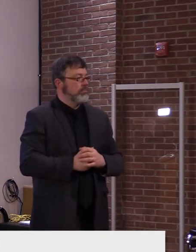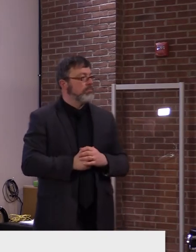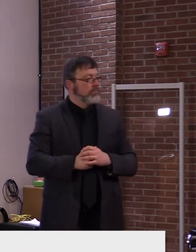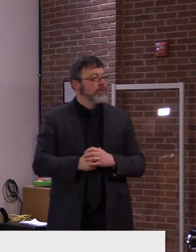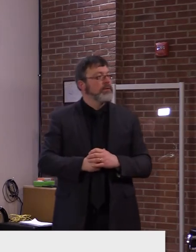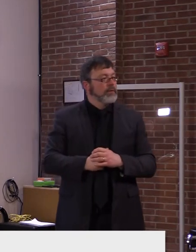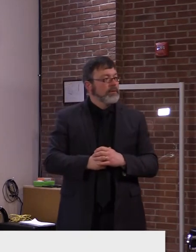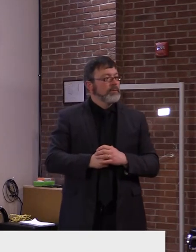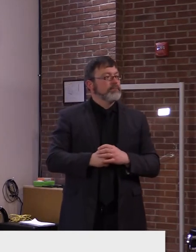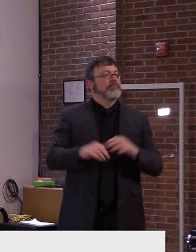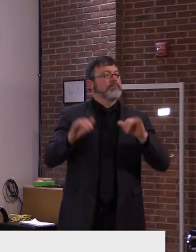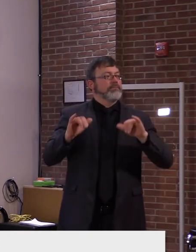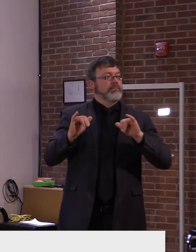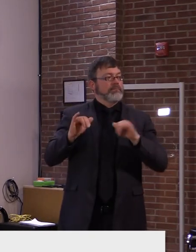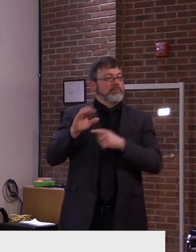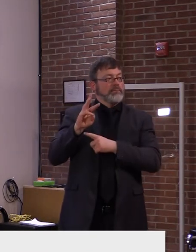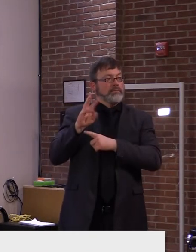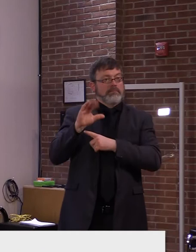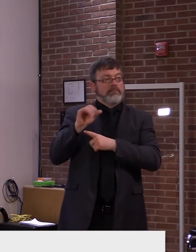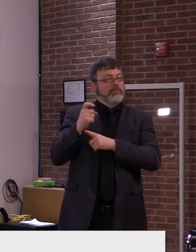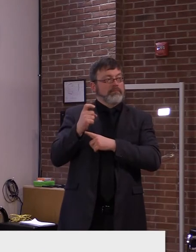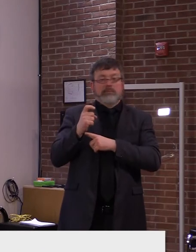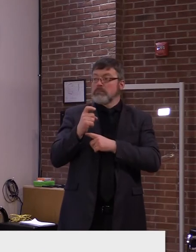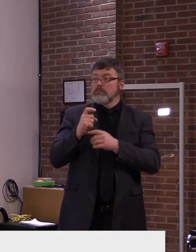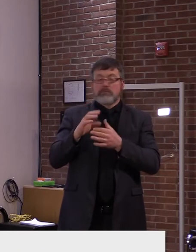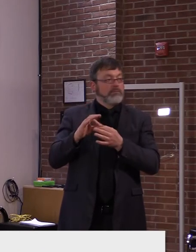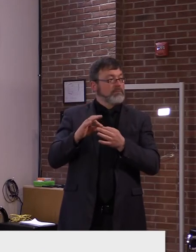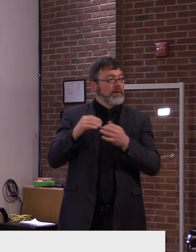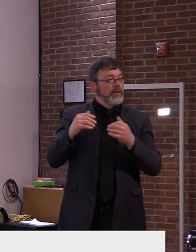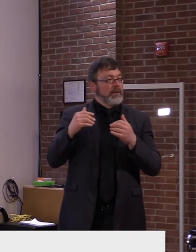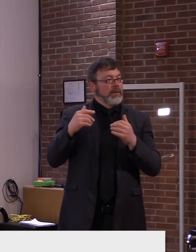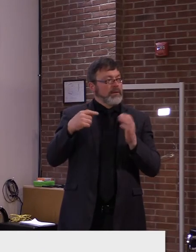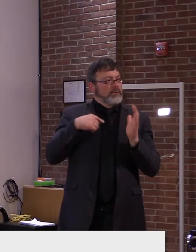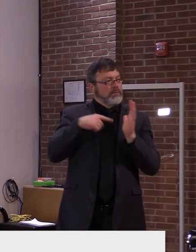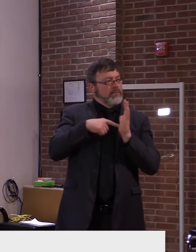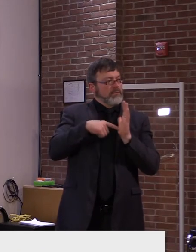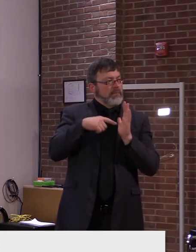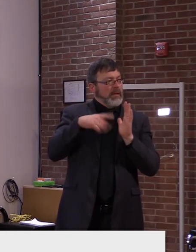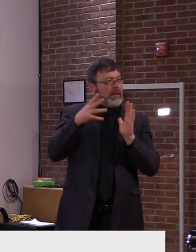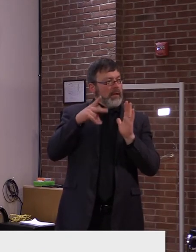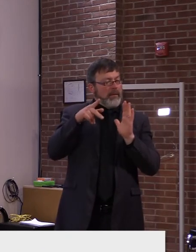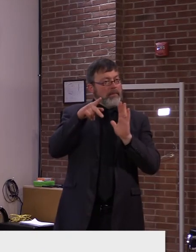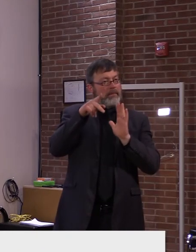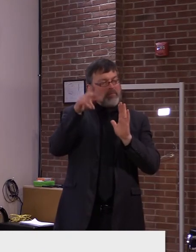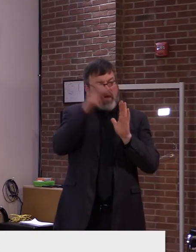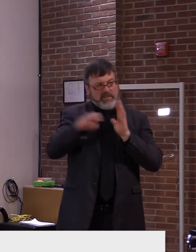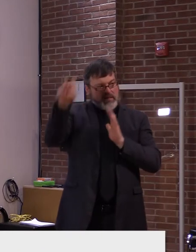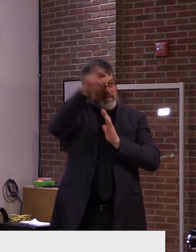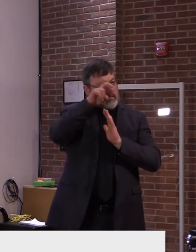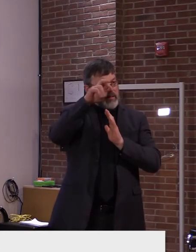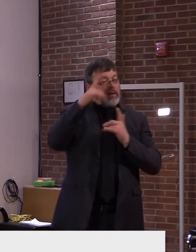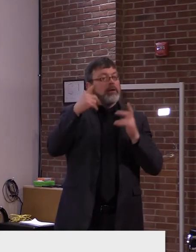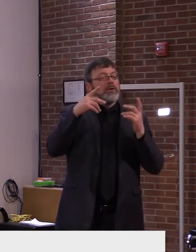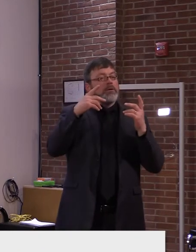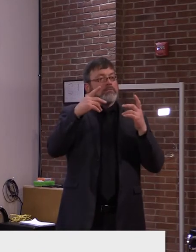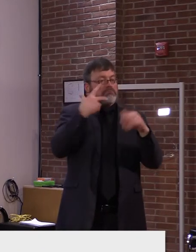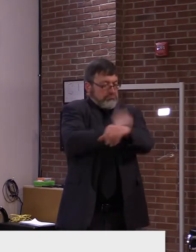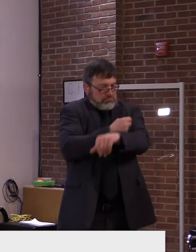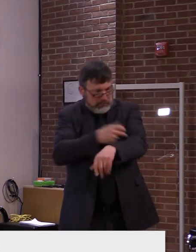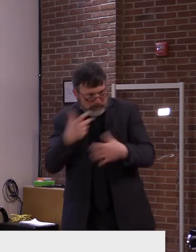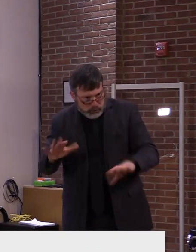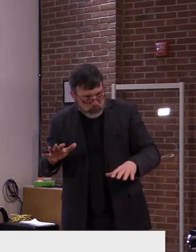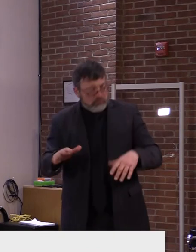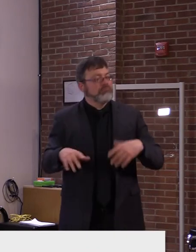vaccinated, you don't have to quarantine if you, if you've been out of state. Um, but would folks still have to, uh,